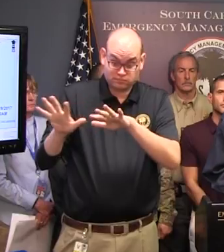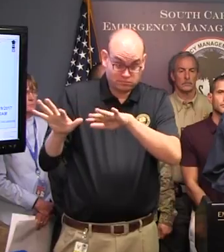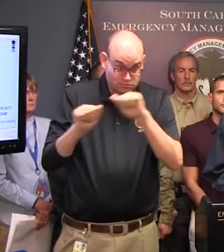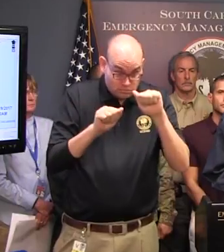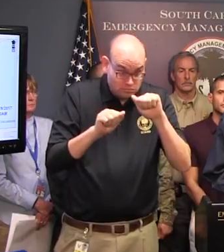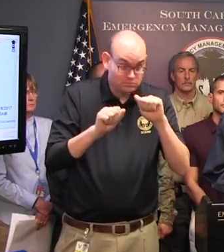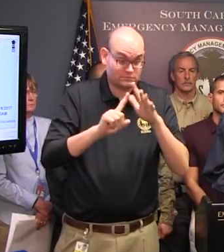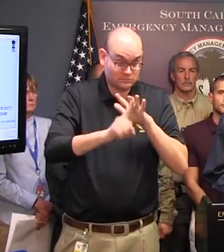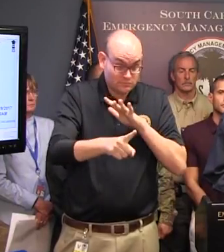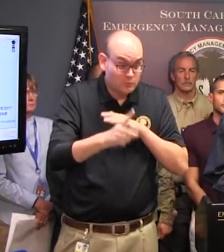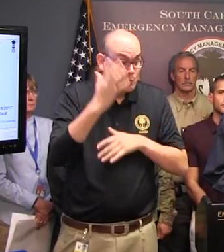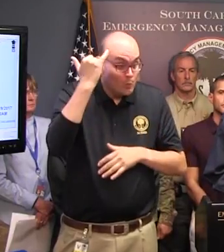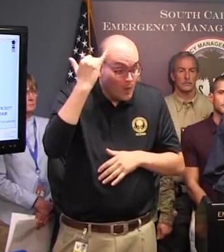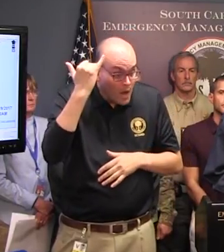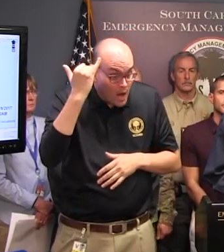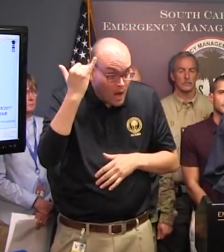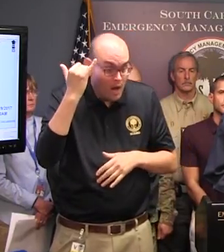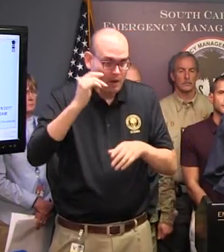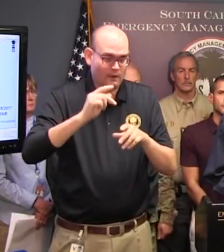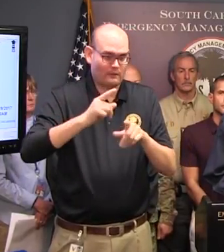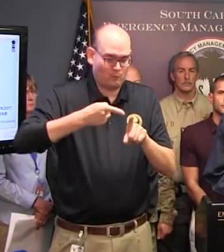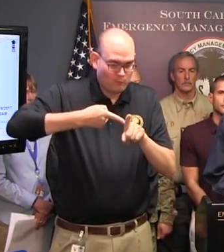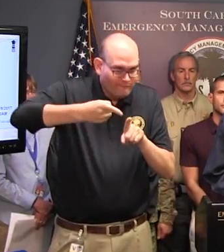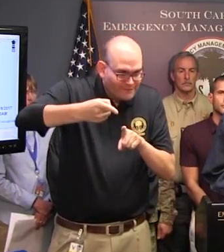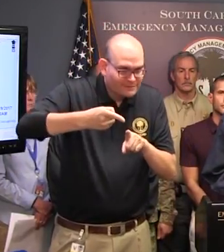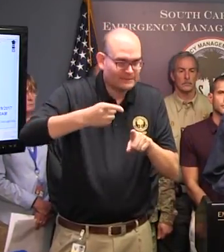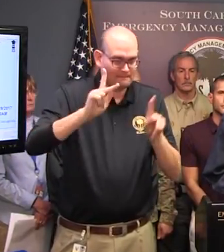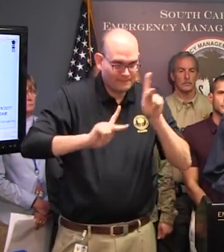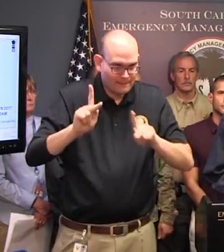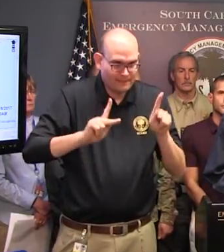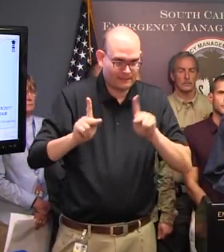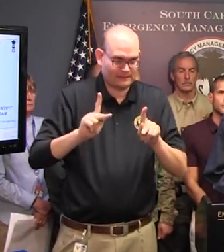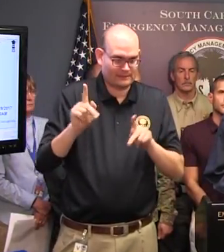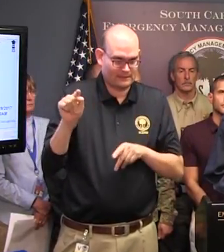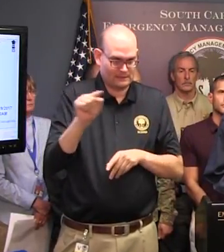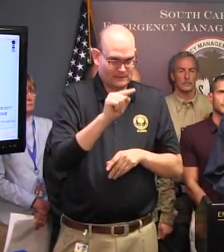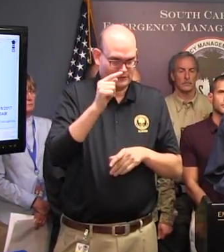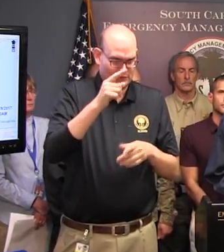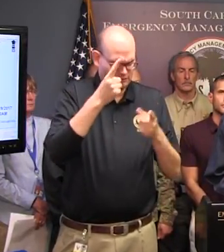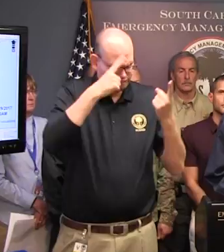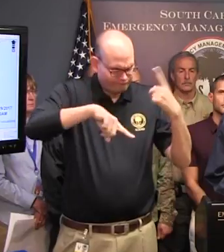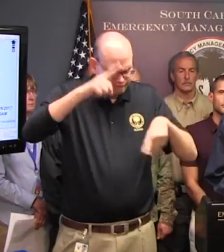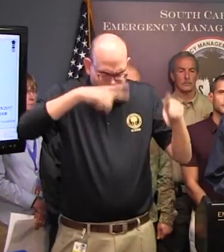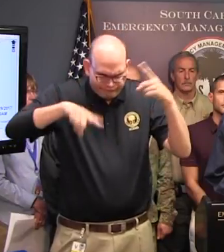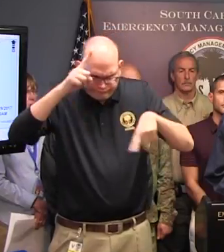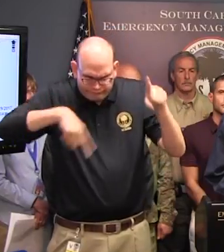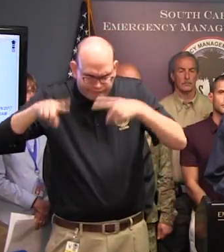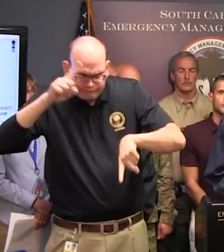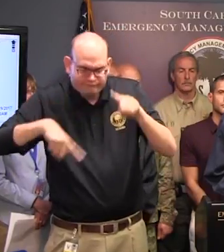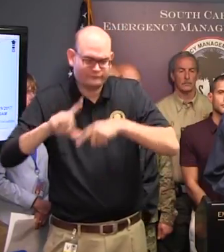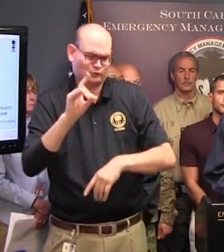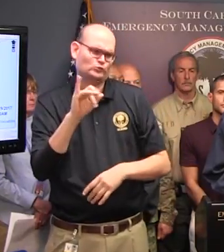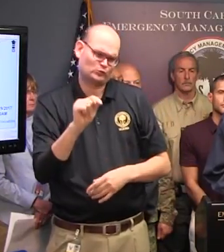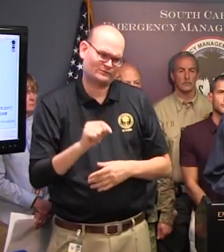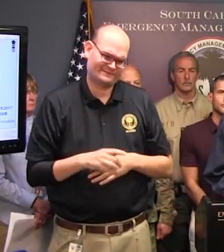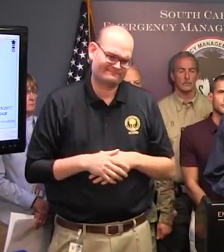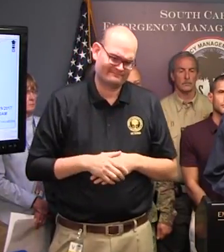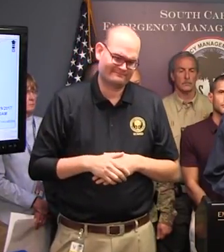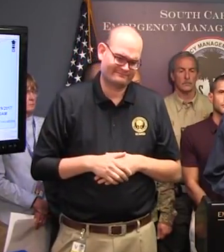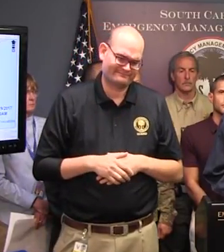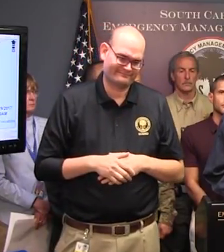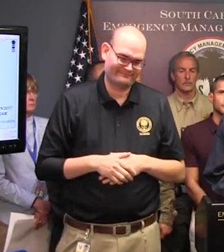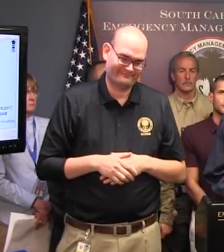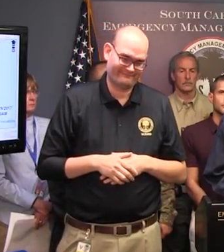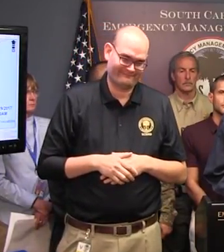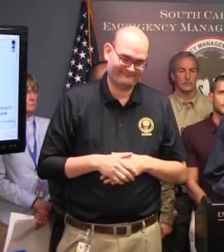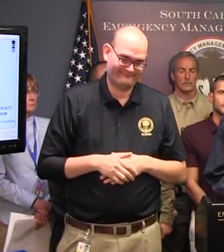a combined professional judgment of everybody on this team that we should issue that evacuation order. And that means to get